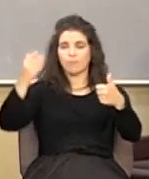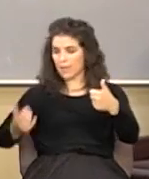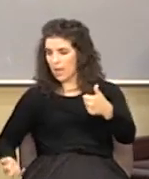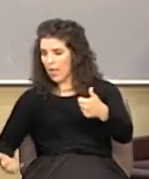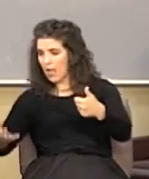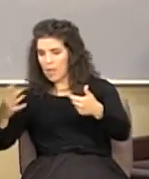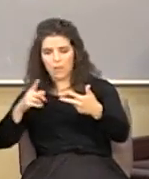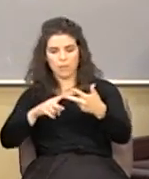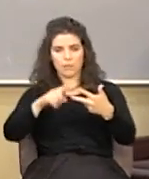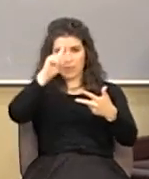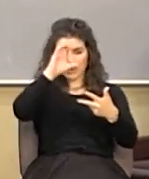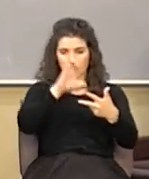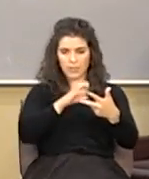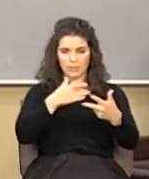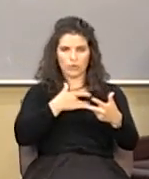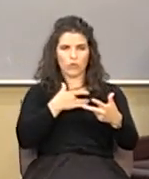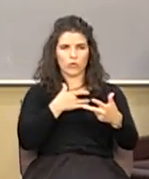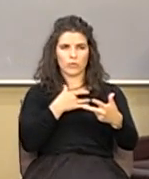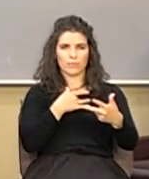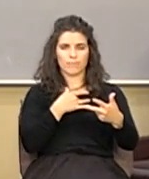and a believer's heart